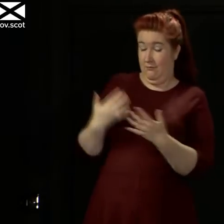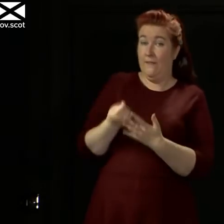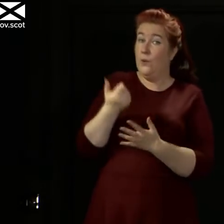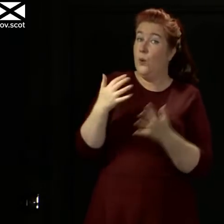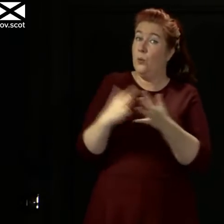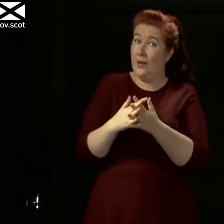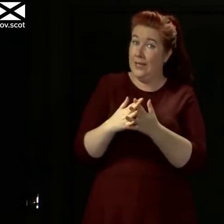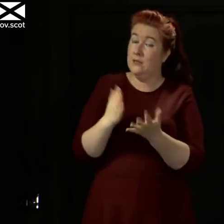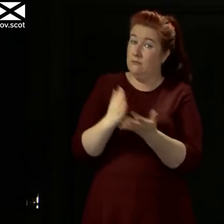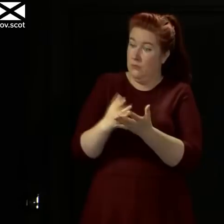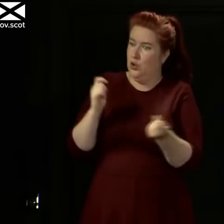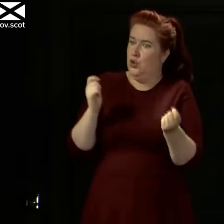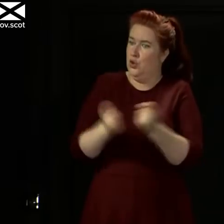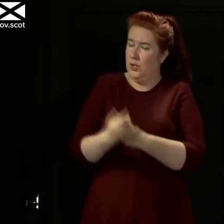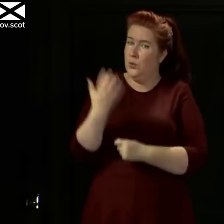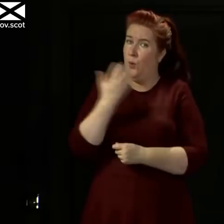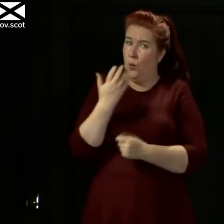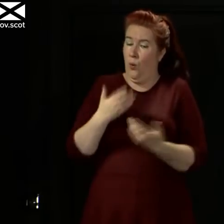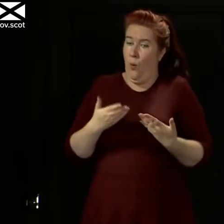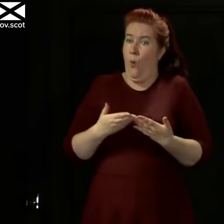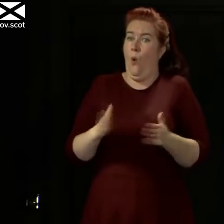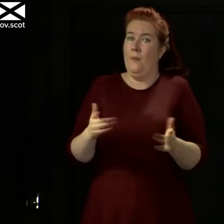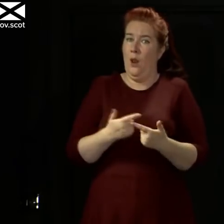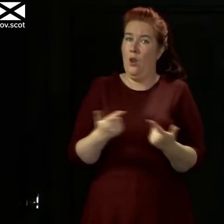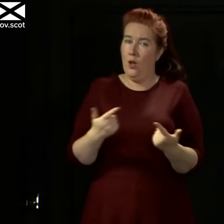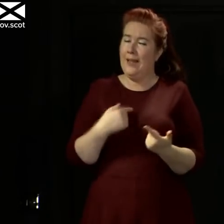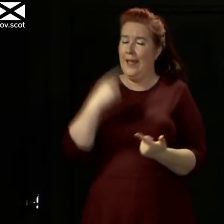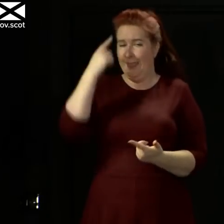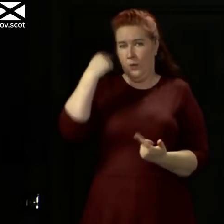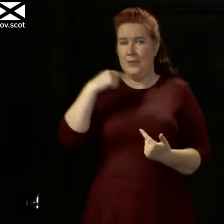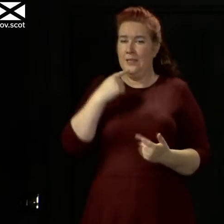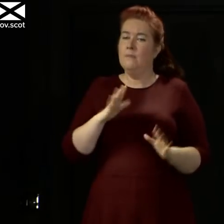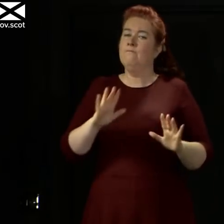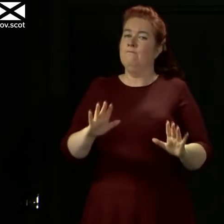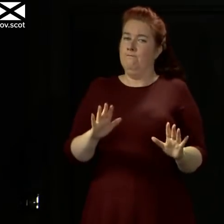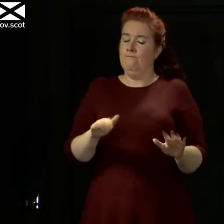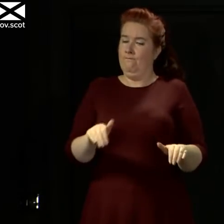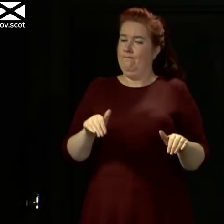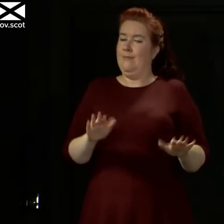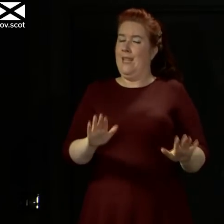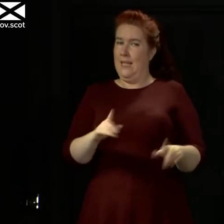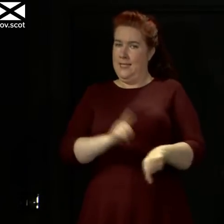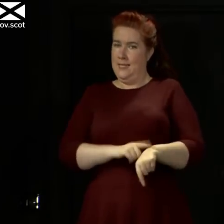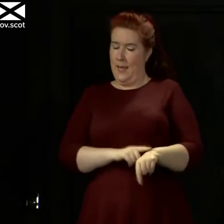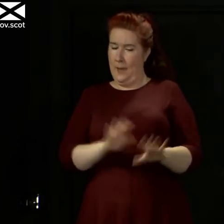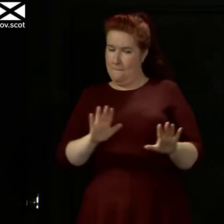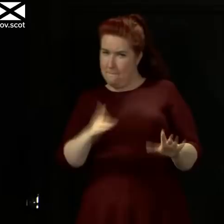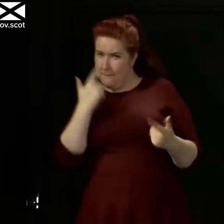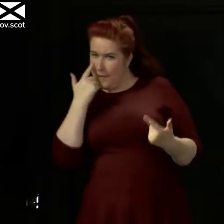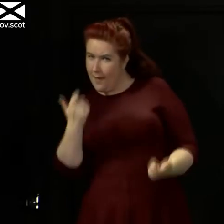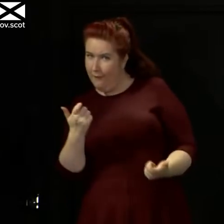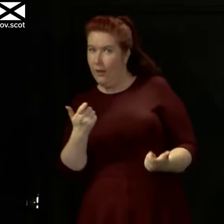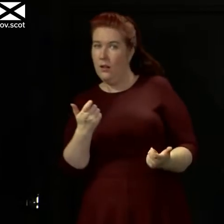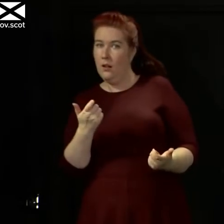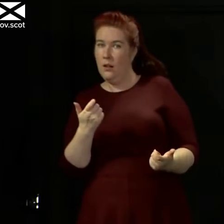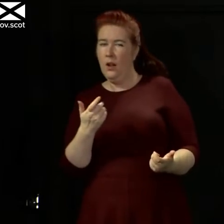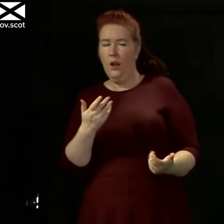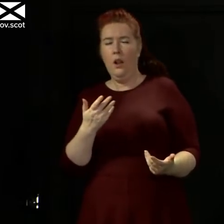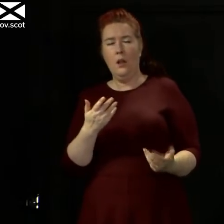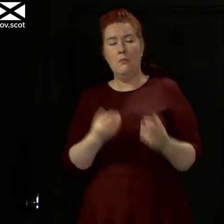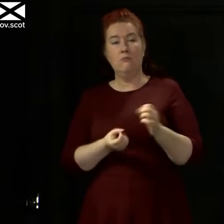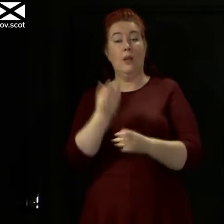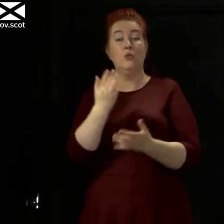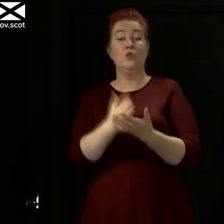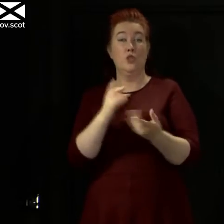weeks, it seems to me very likely that we will decide to just take a bit longer to make sure that those changes are not having an